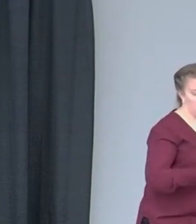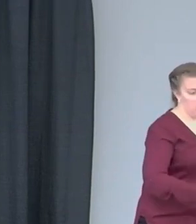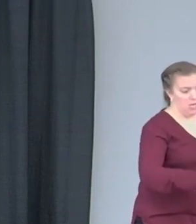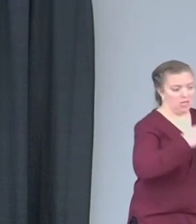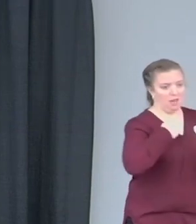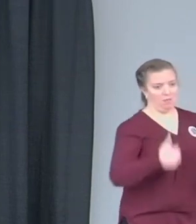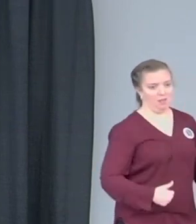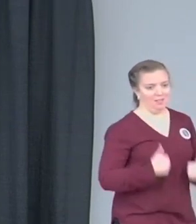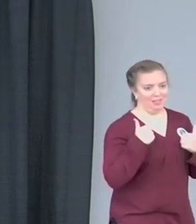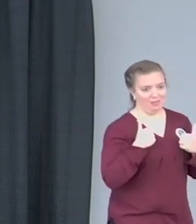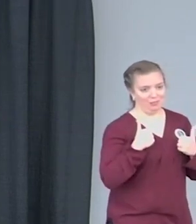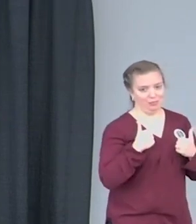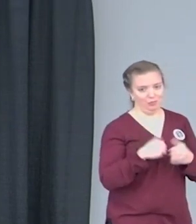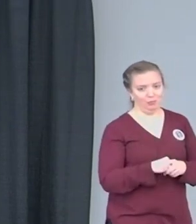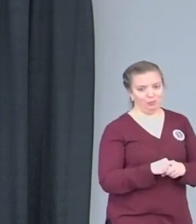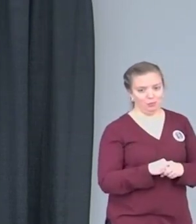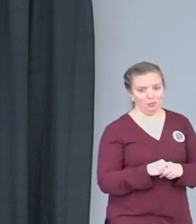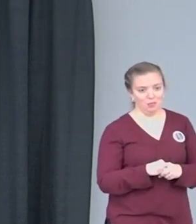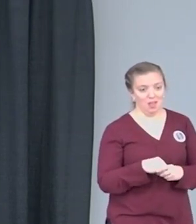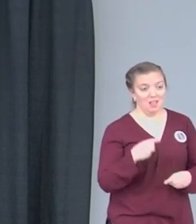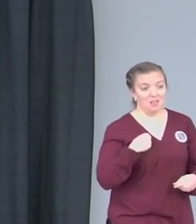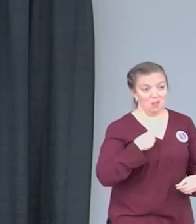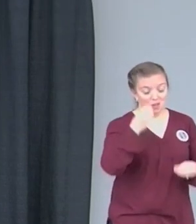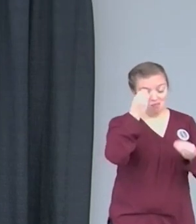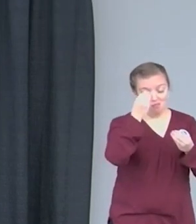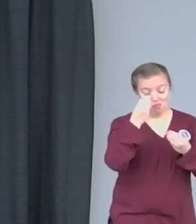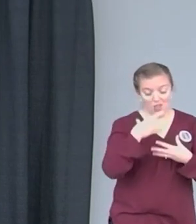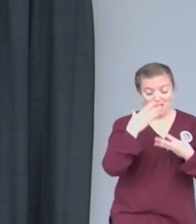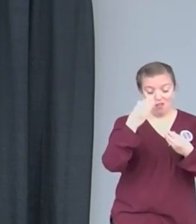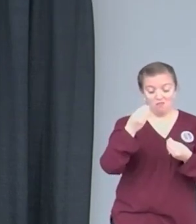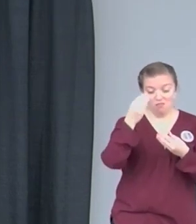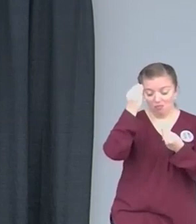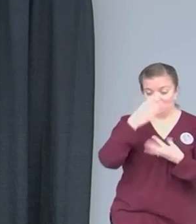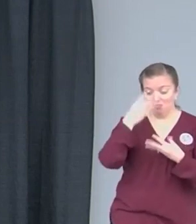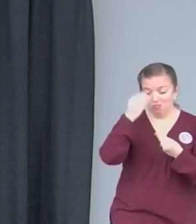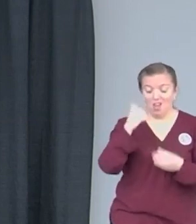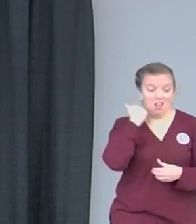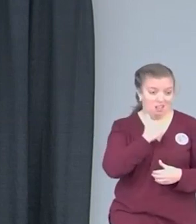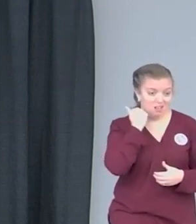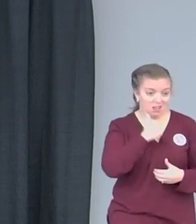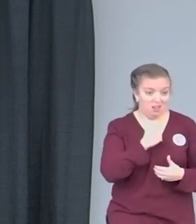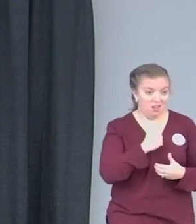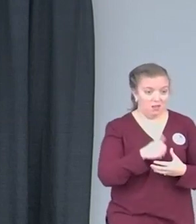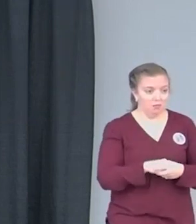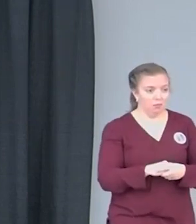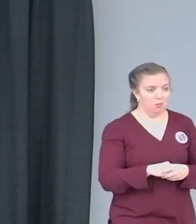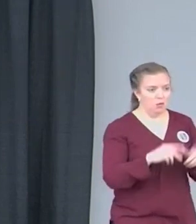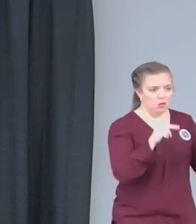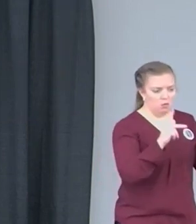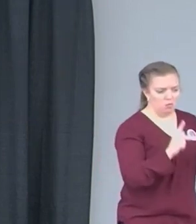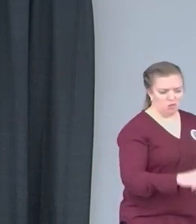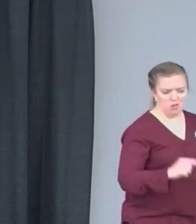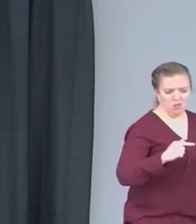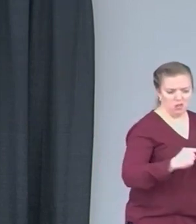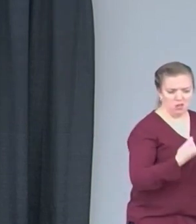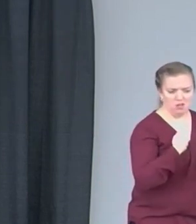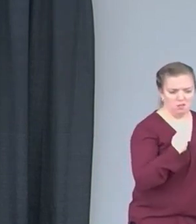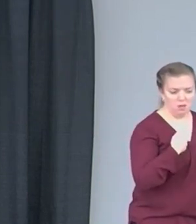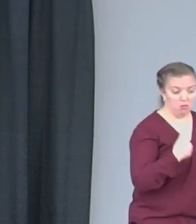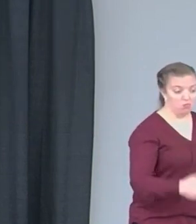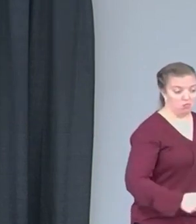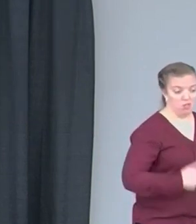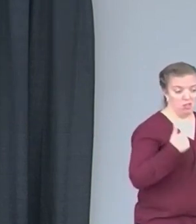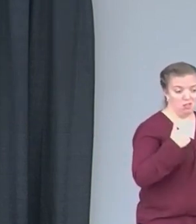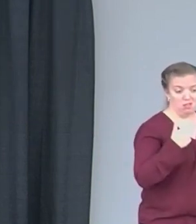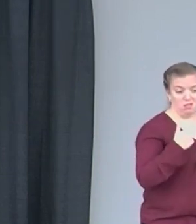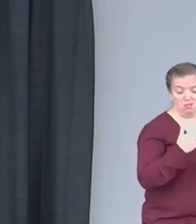That's what I would tell myself every day. Because every day, this person right here was living life. Why